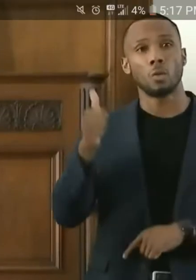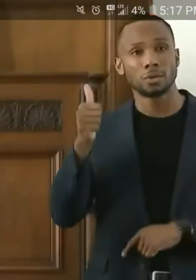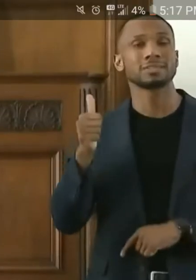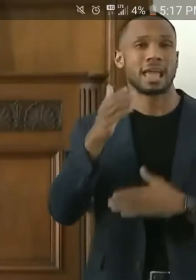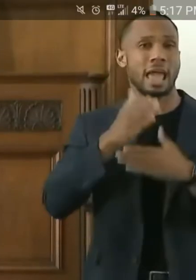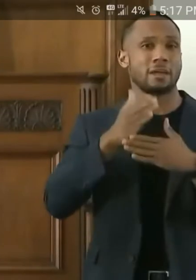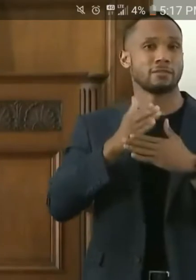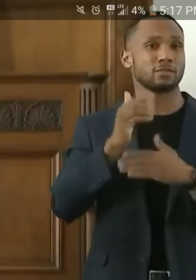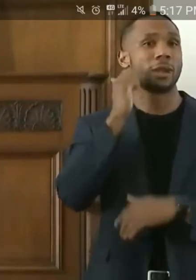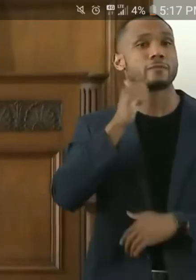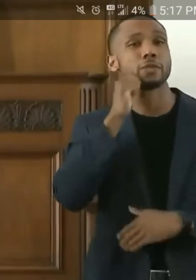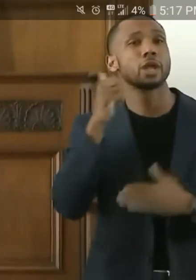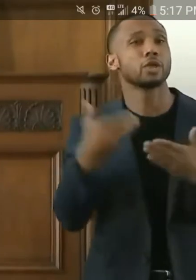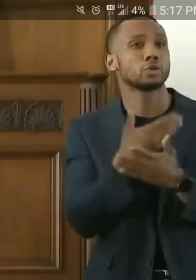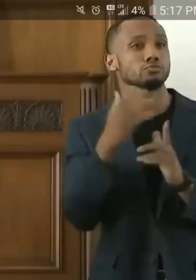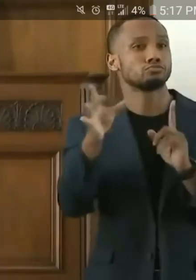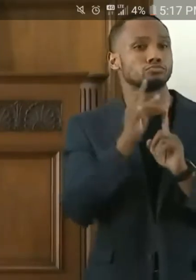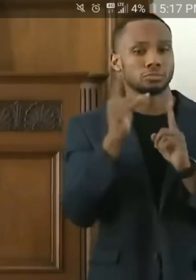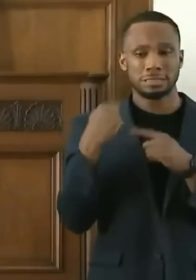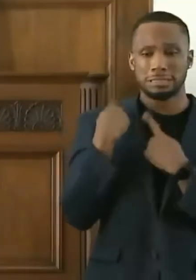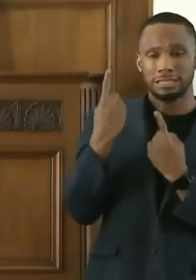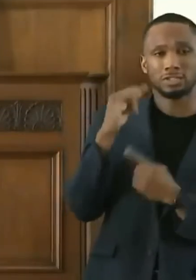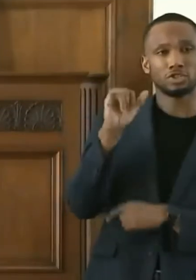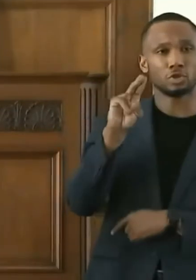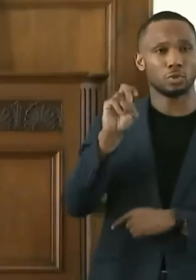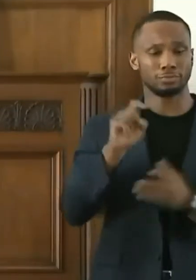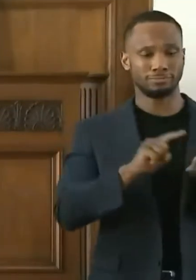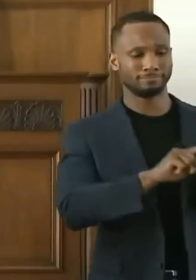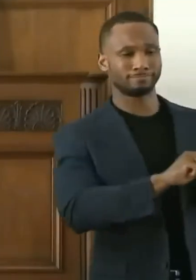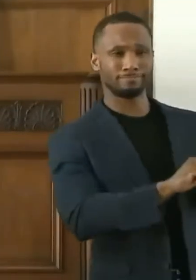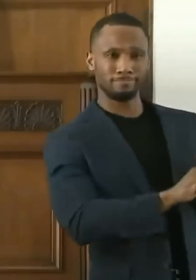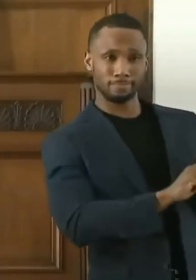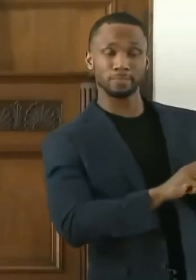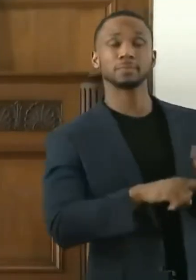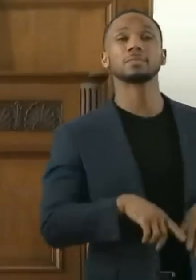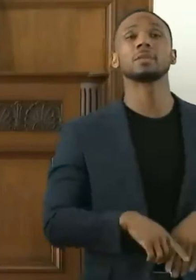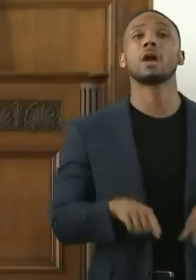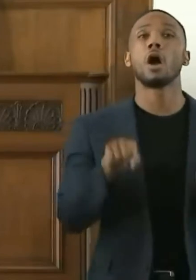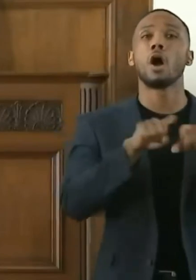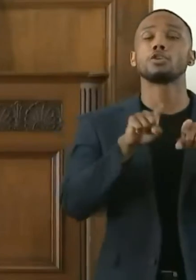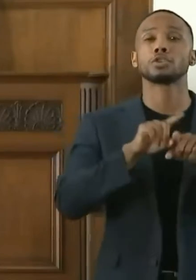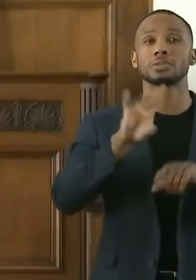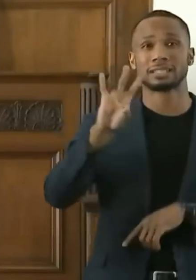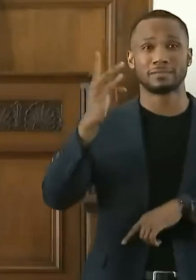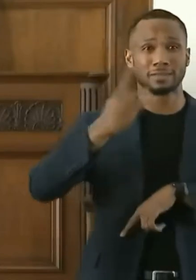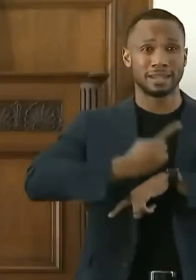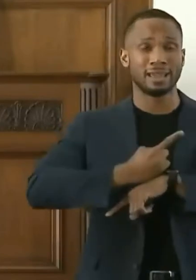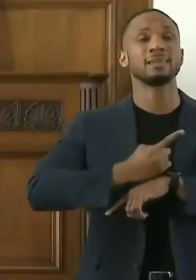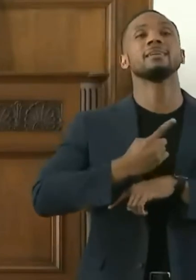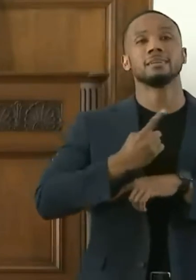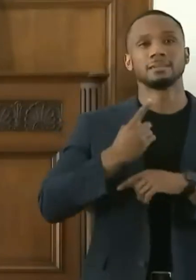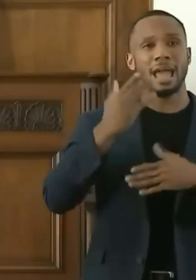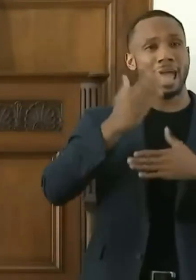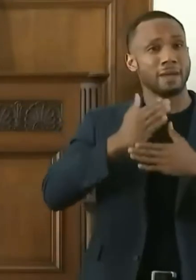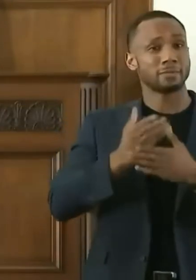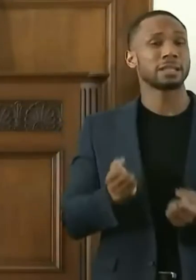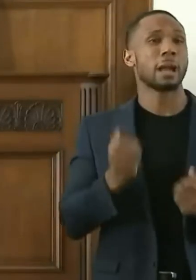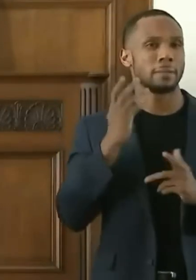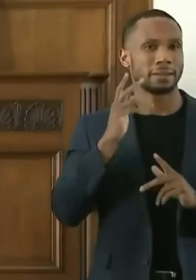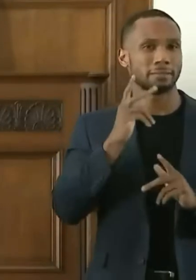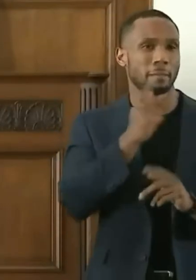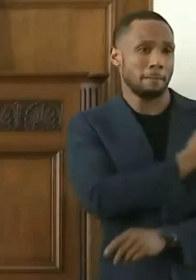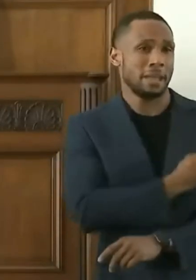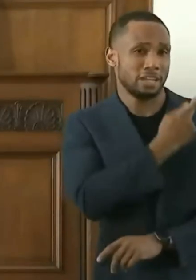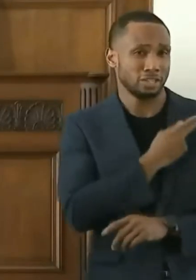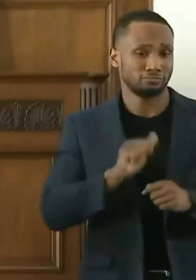new cases since late June. Also, the seven-day average number of COVID-19 patients